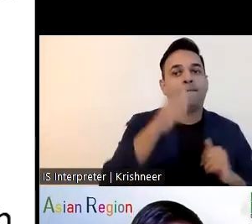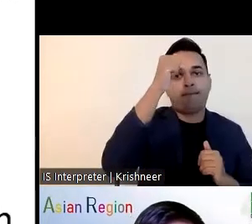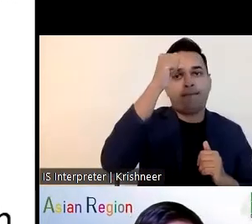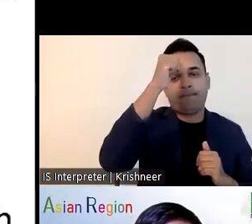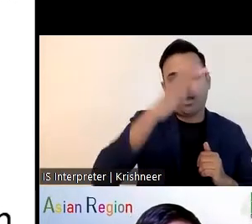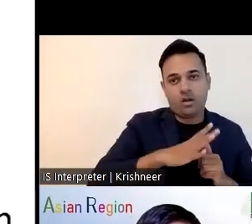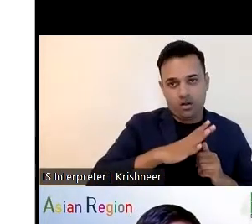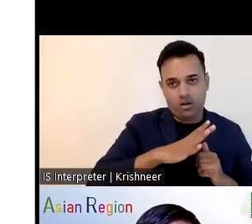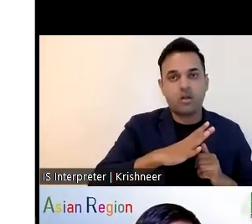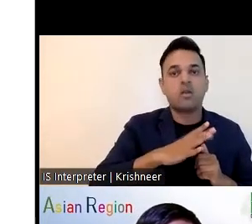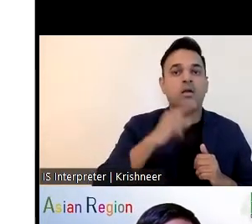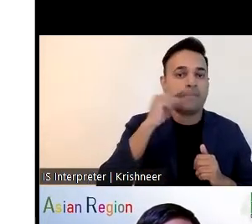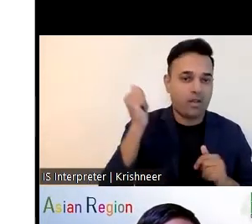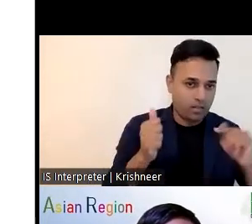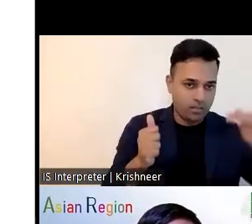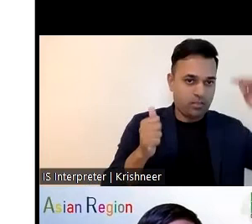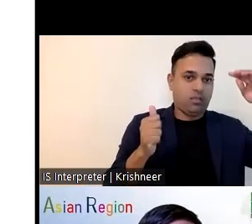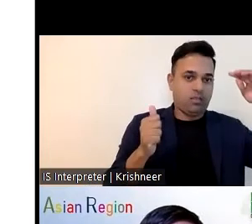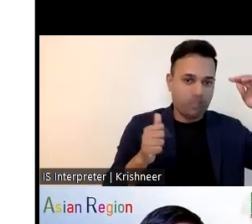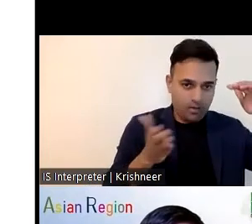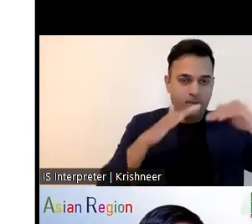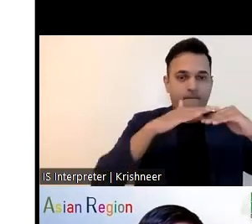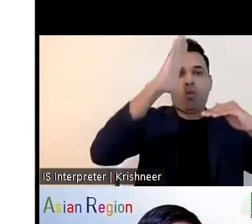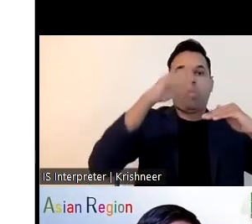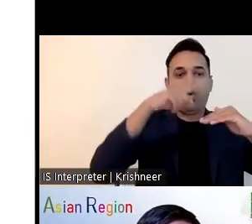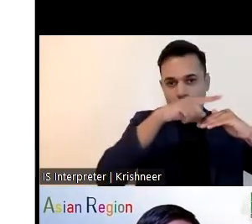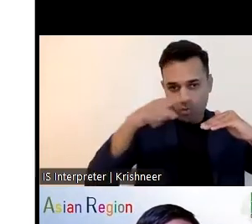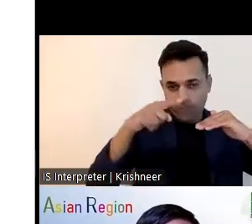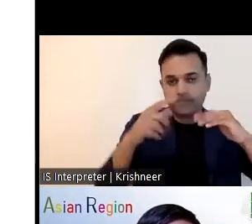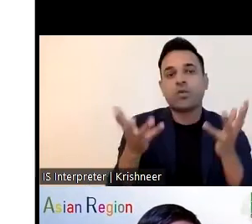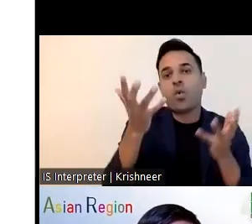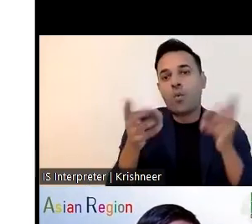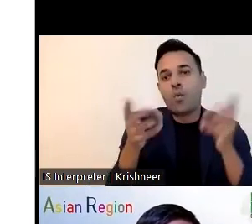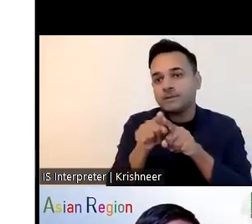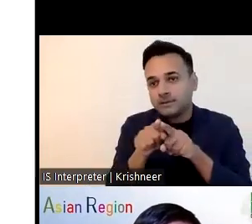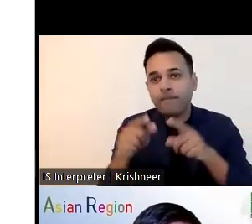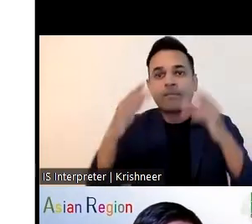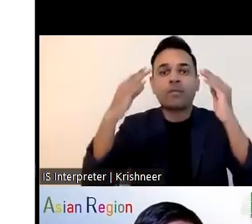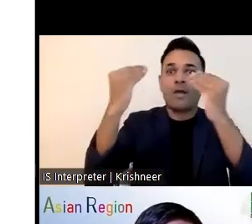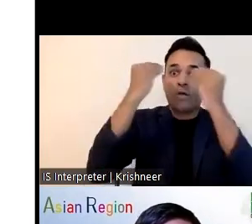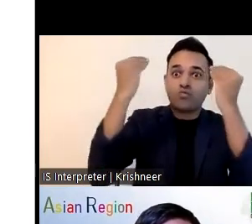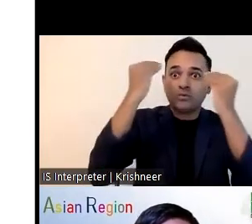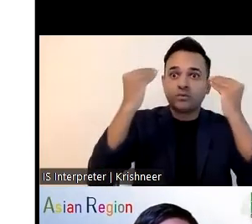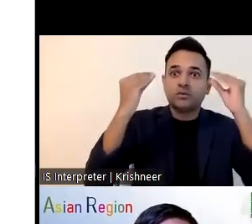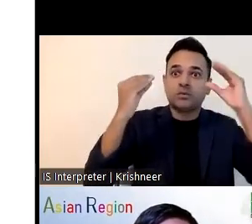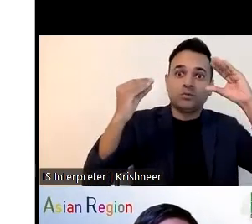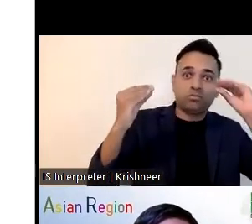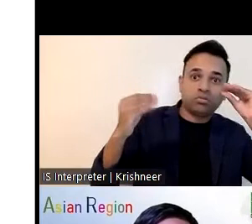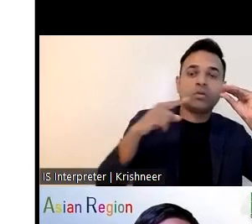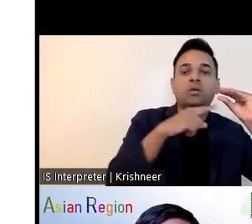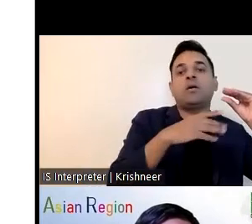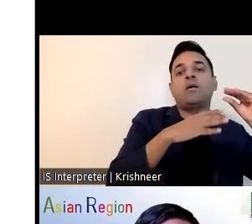community and uh we know that kobe 19 and lockdown uh because of the kobe 19 and locked down more than 40